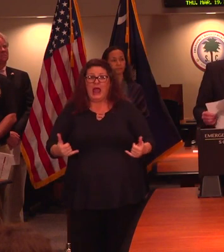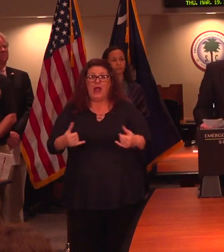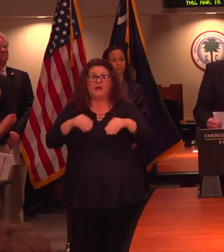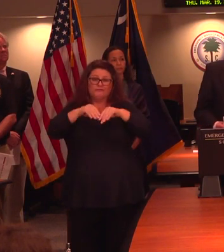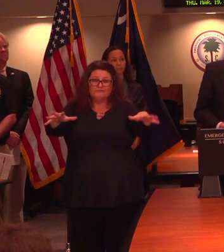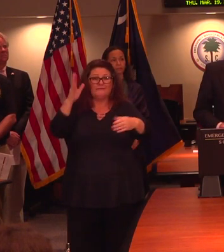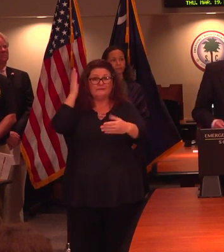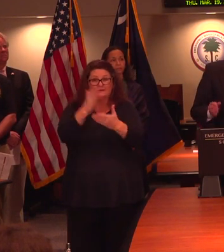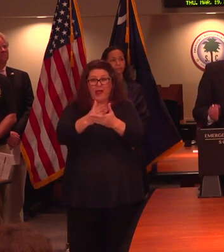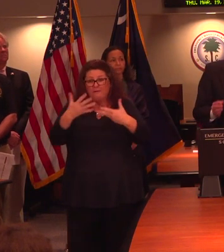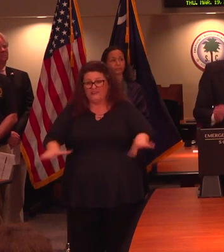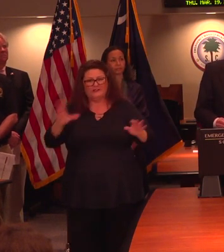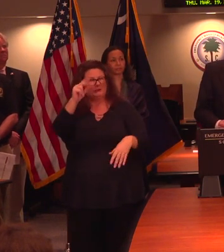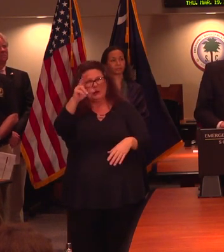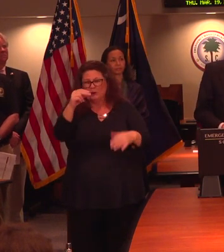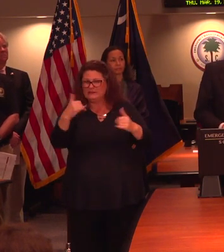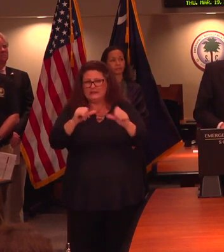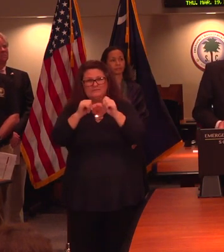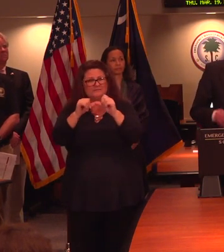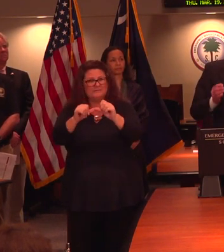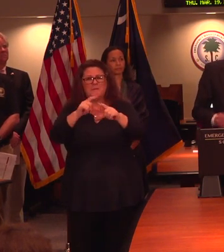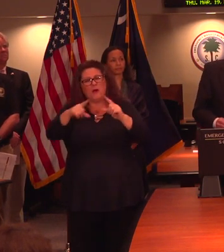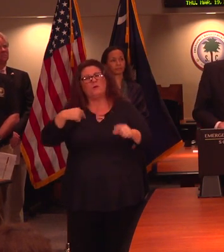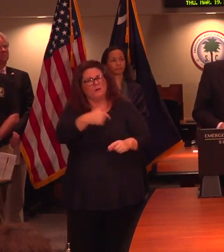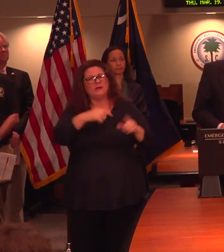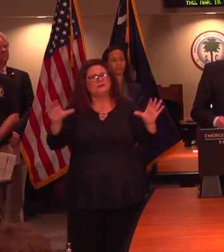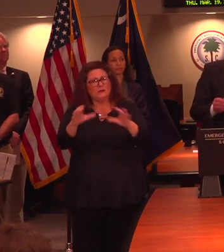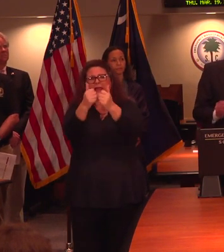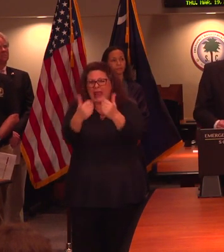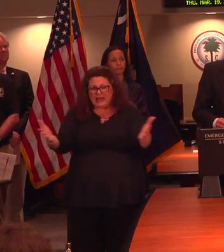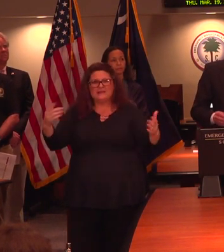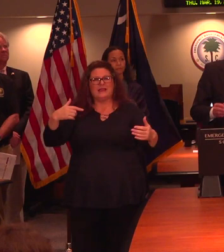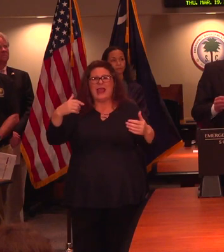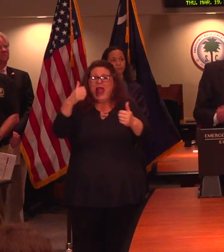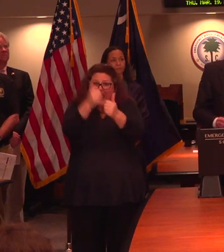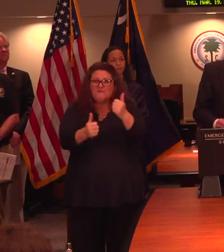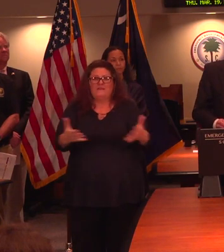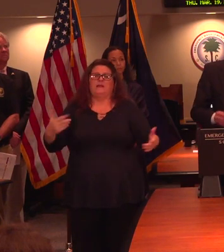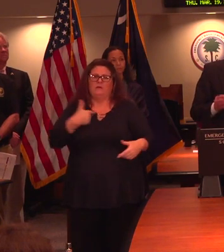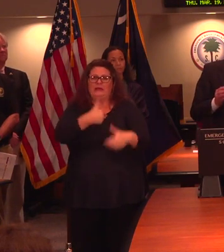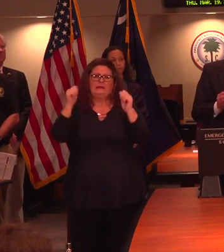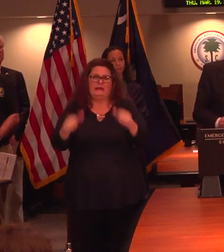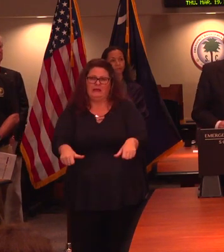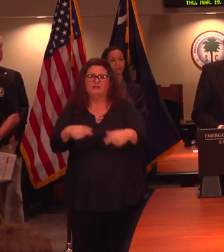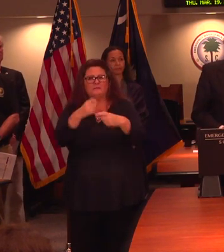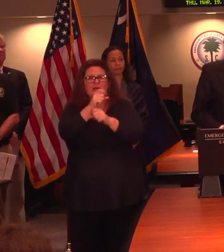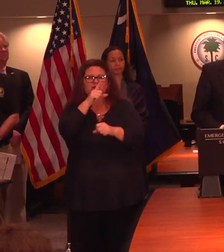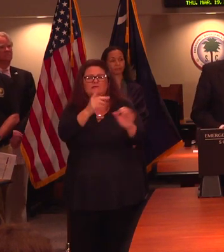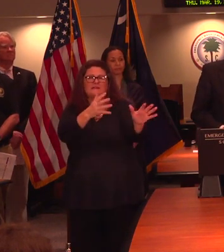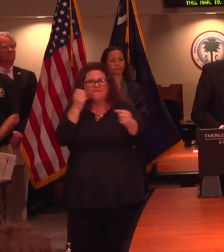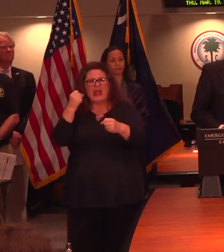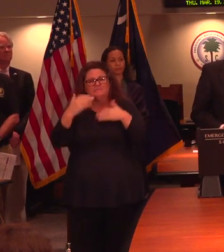can be done is being activated and implemented as precisely and as quickly as is